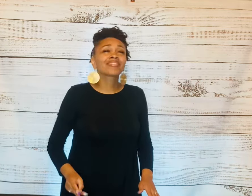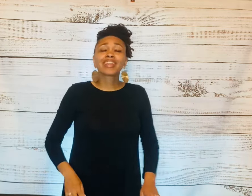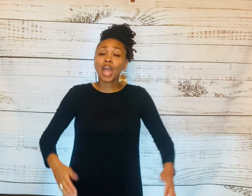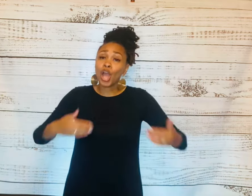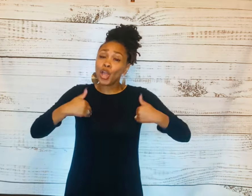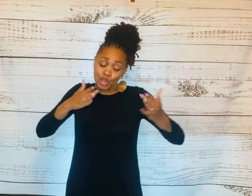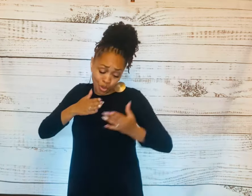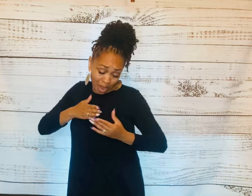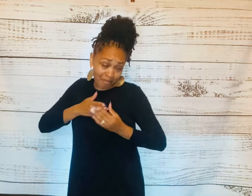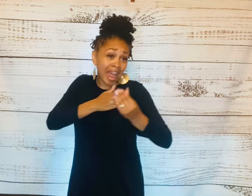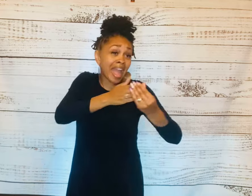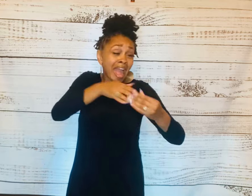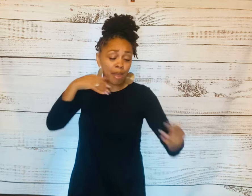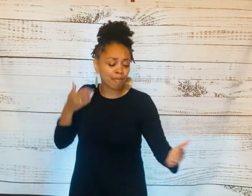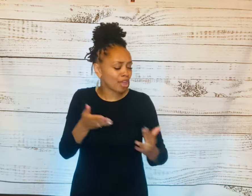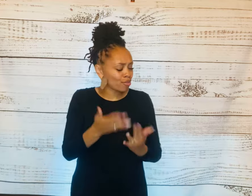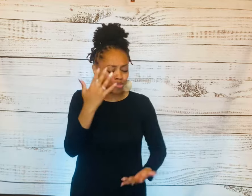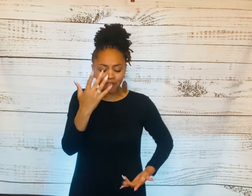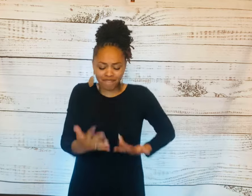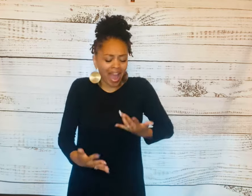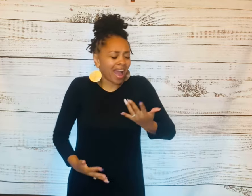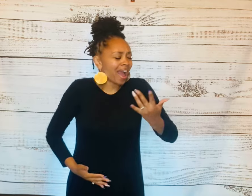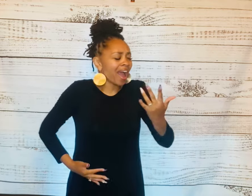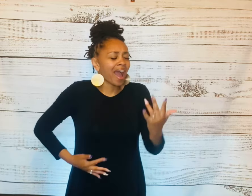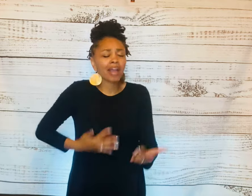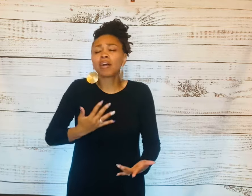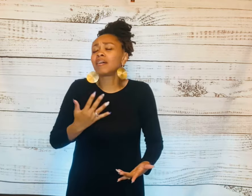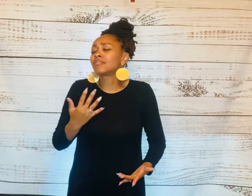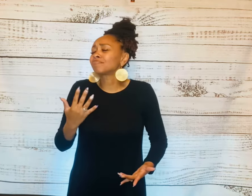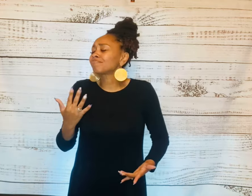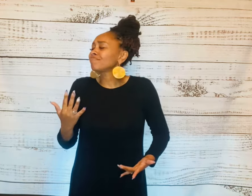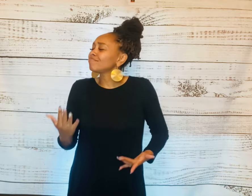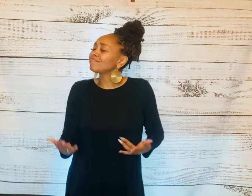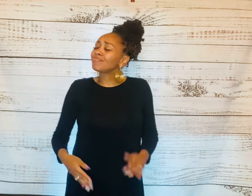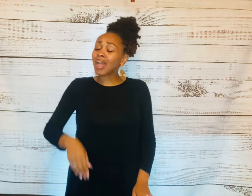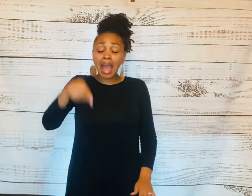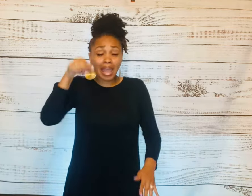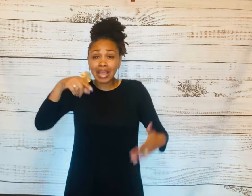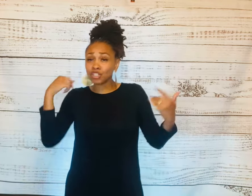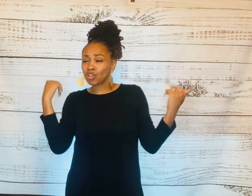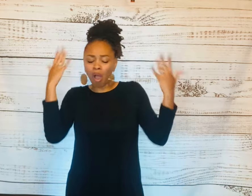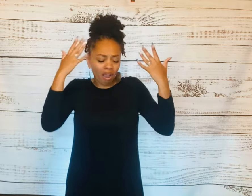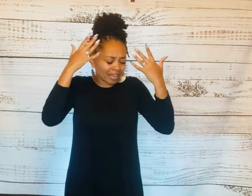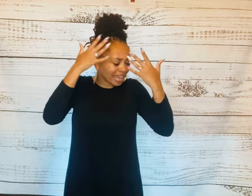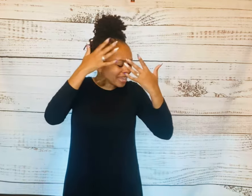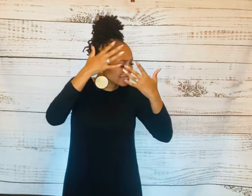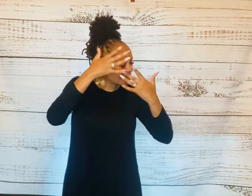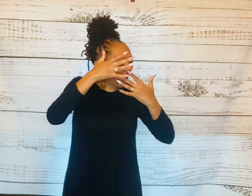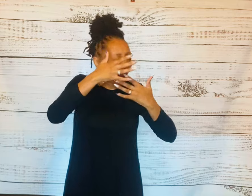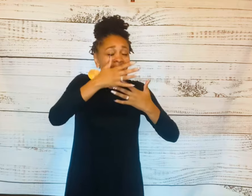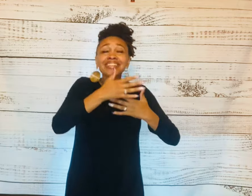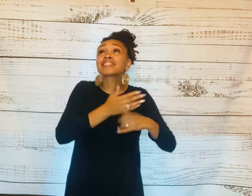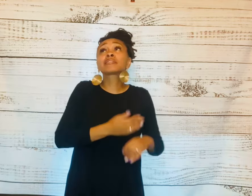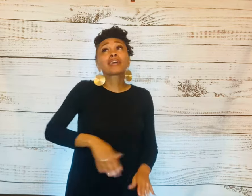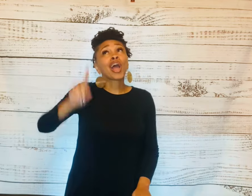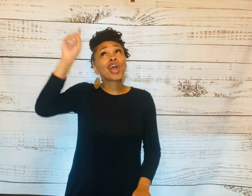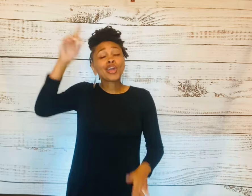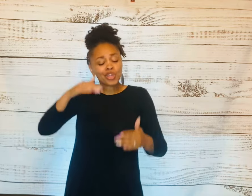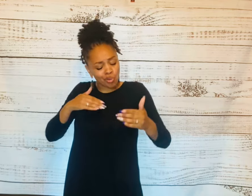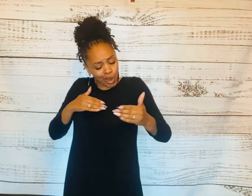You have led me through the fire And in darkest night You